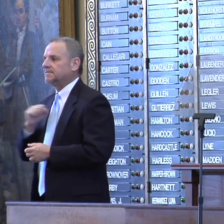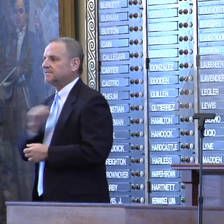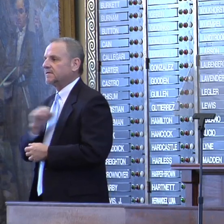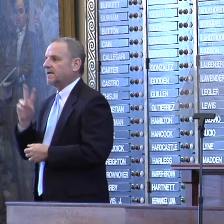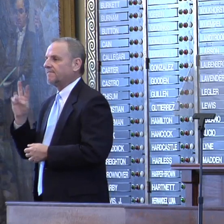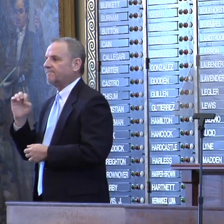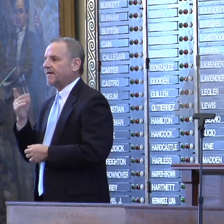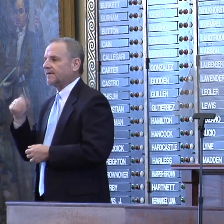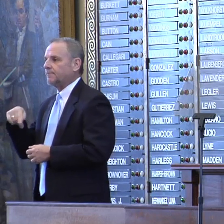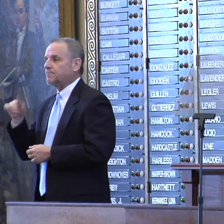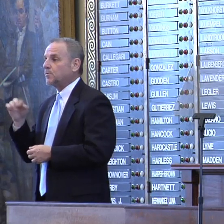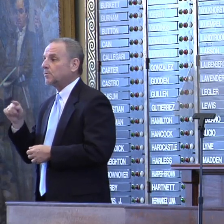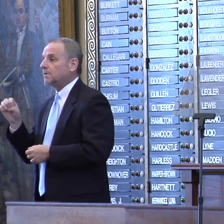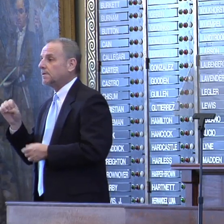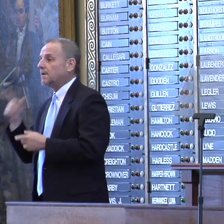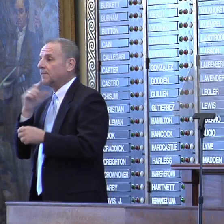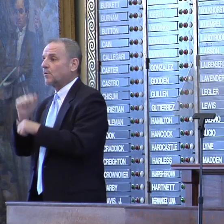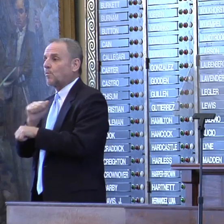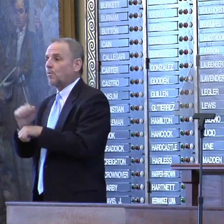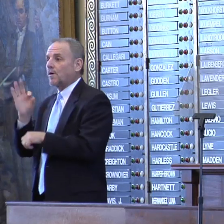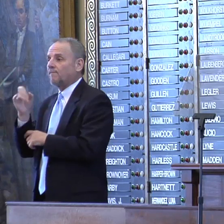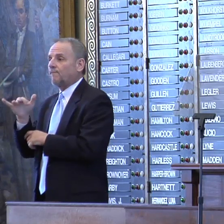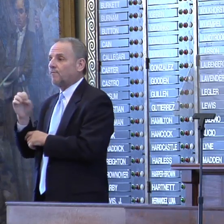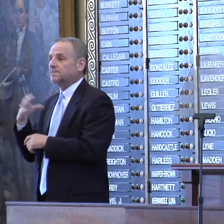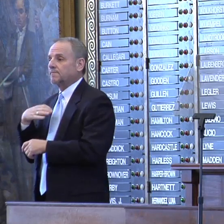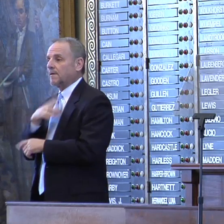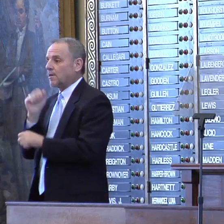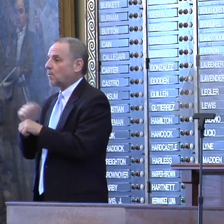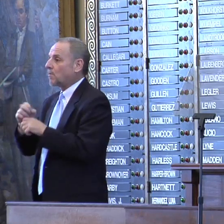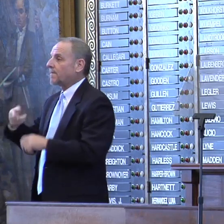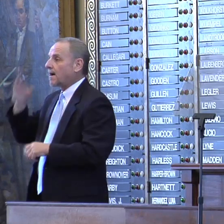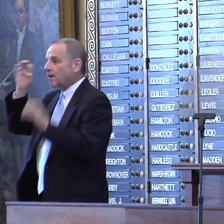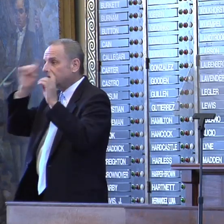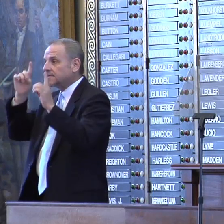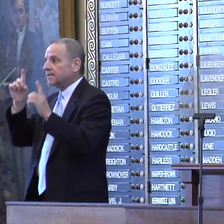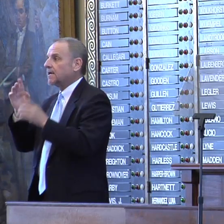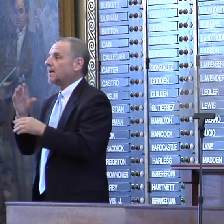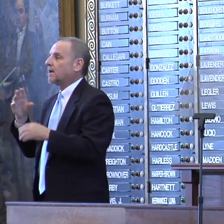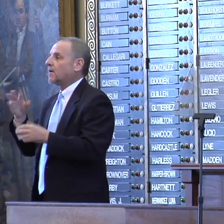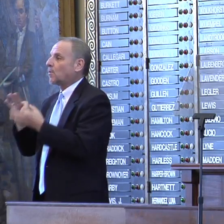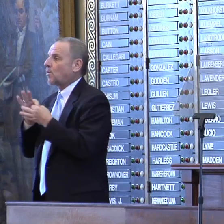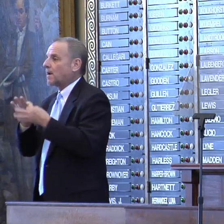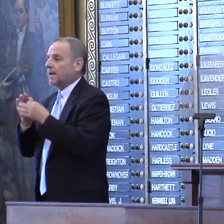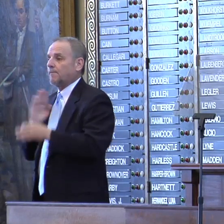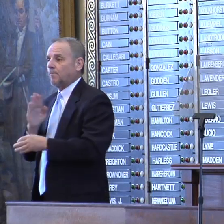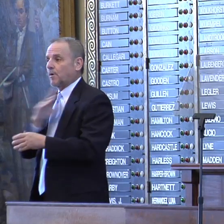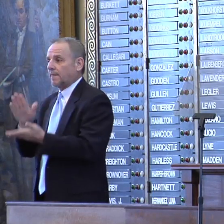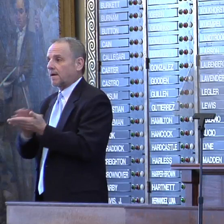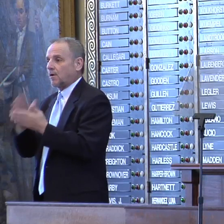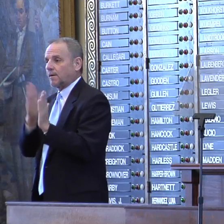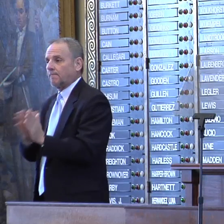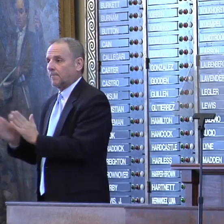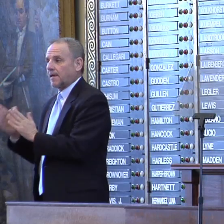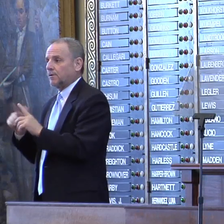Vandepute, the Texas Workforce Commission, they're working with the Higher Education Coordinating Board in our community colleges on a